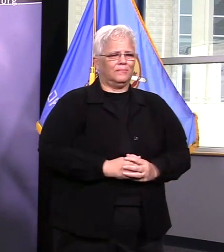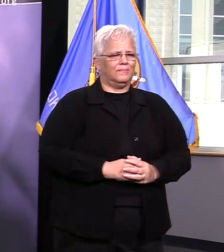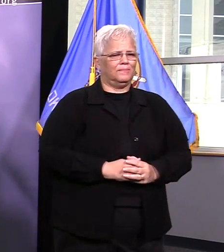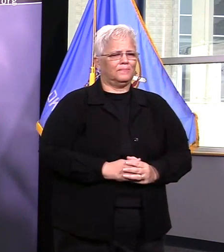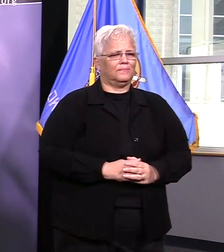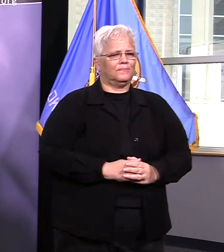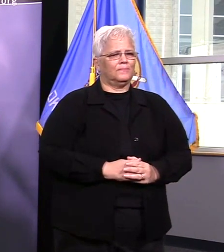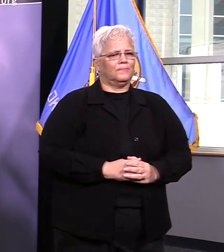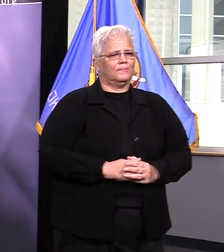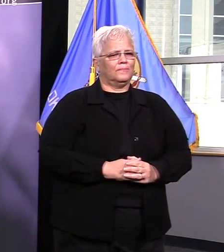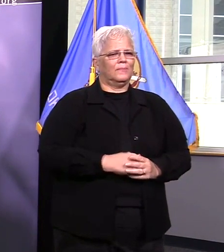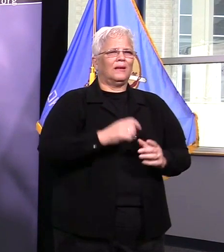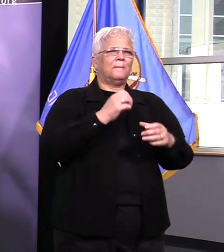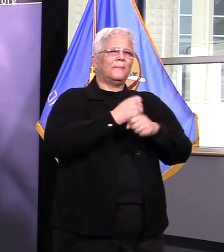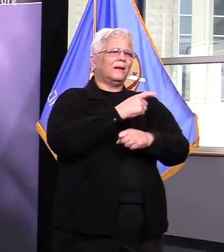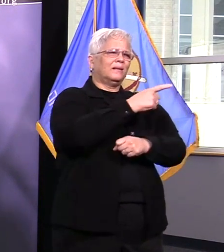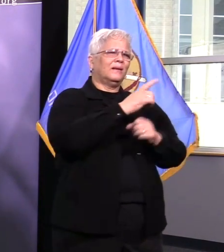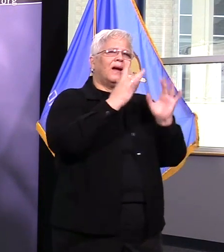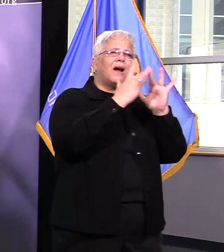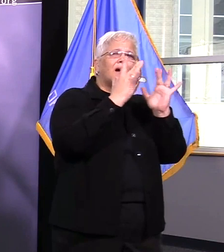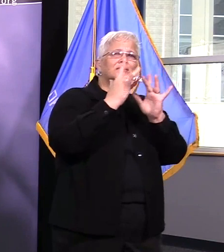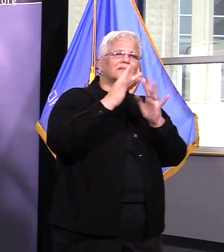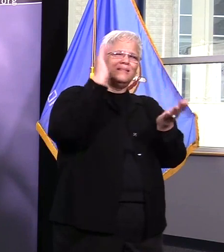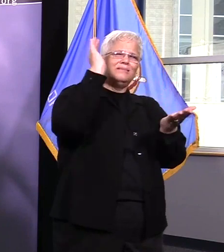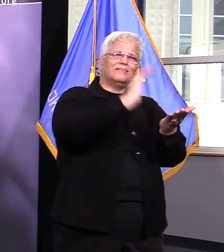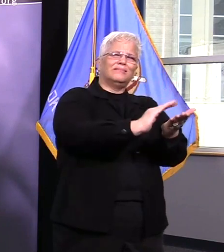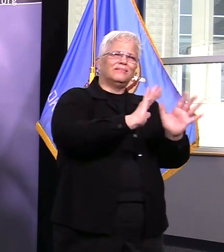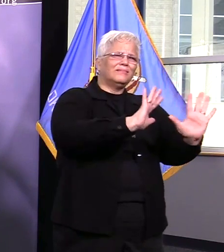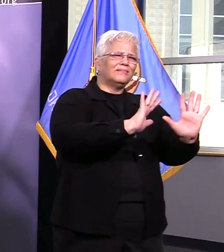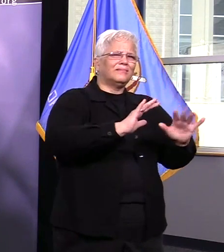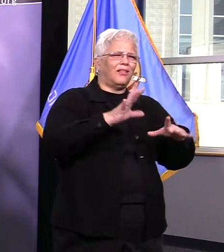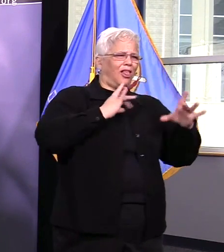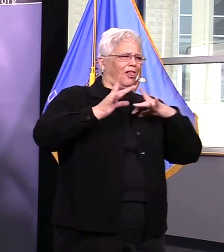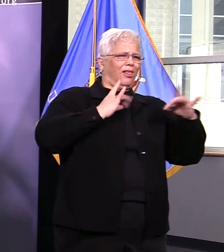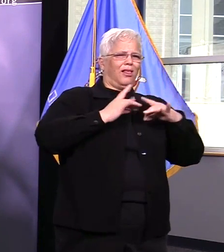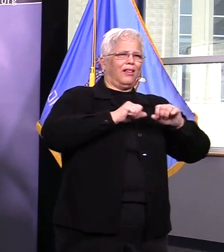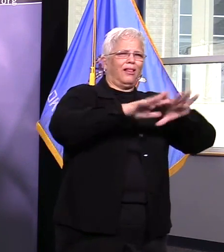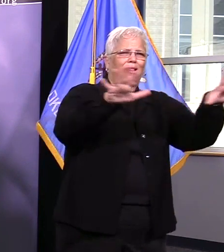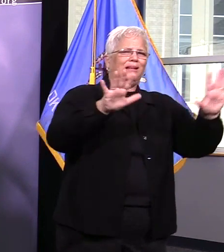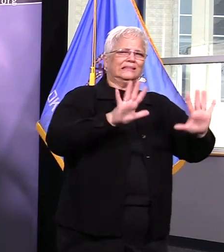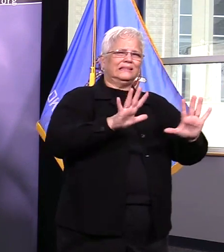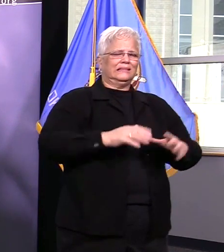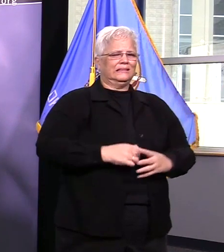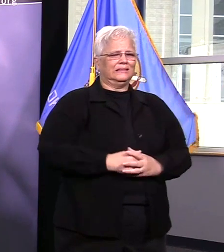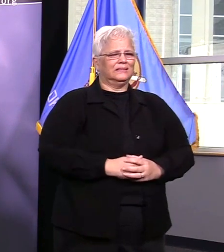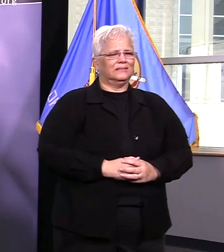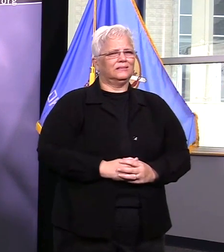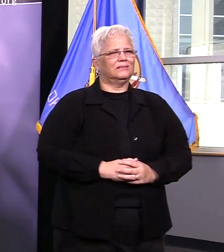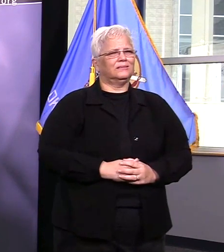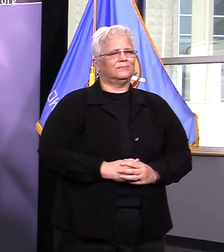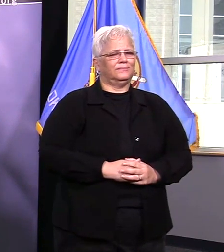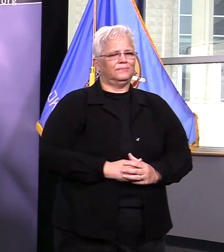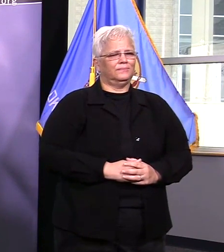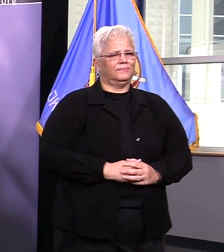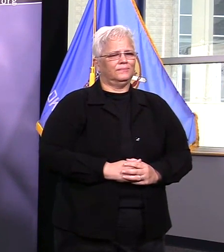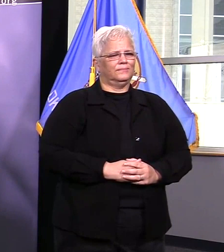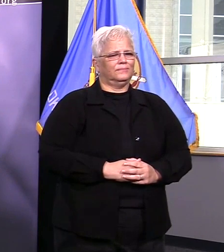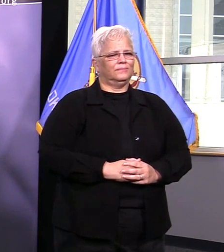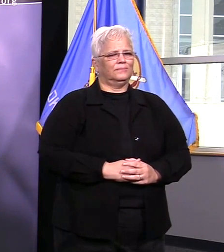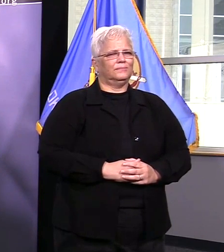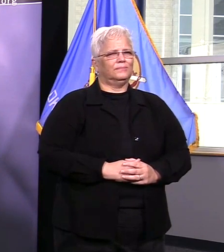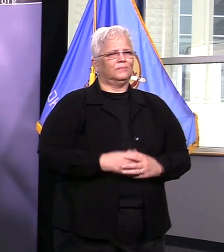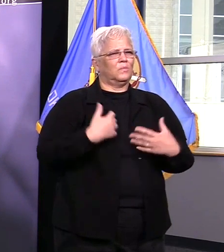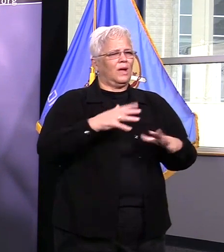safe that keeps you safe we don't want to introduce that virus finally we continue to enforce the